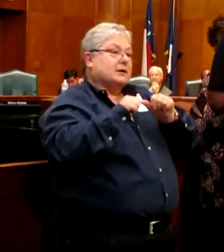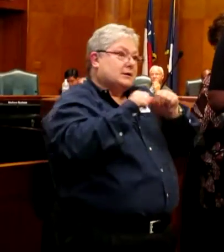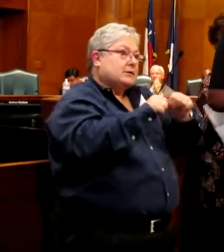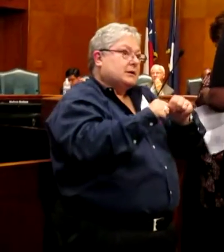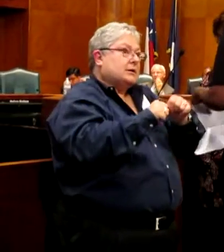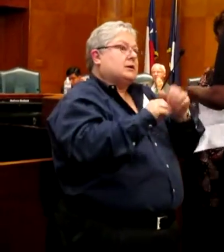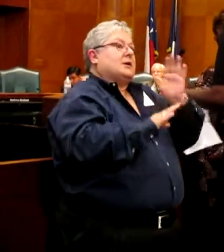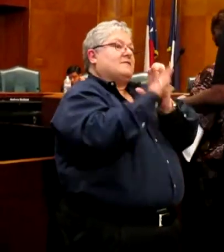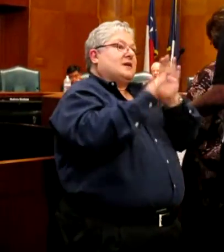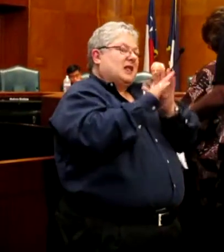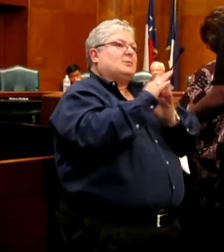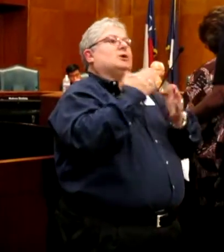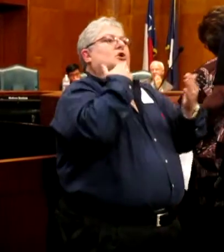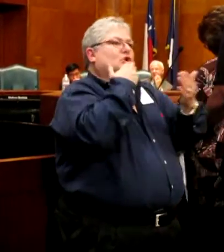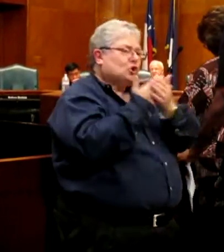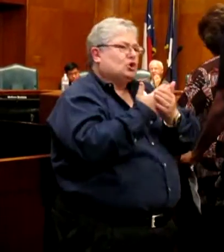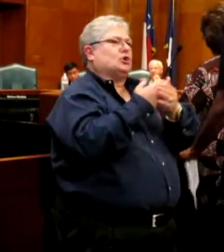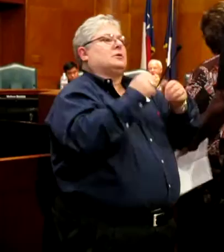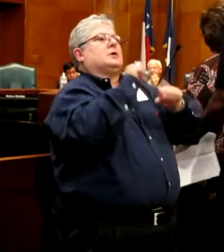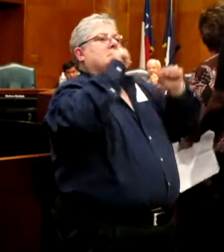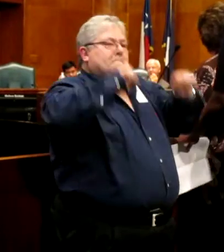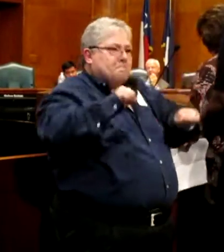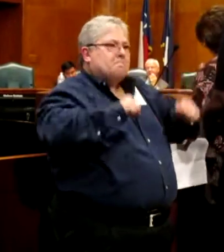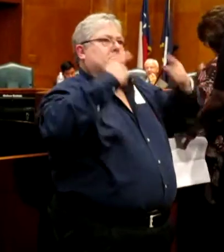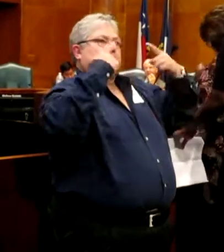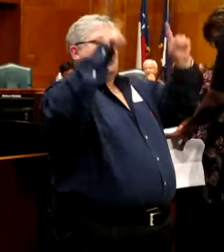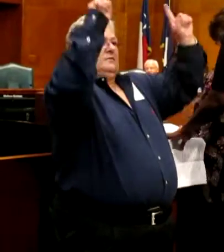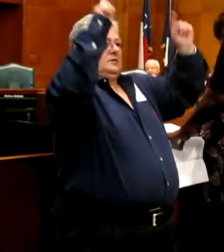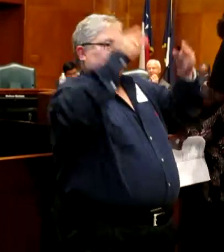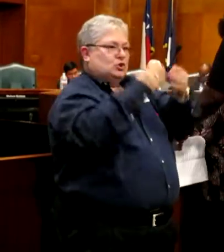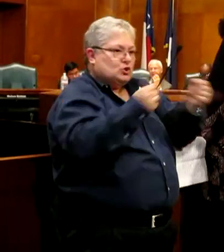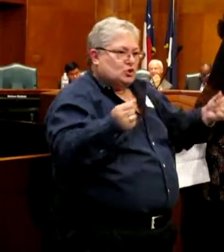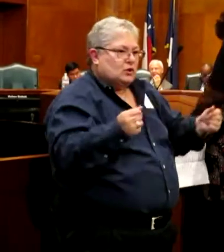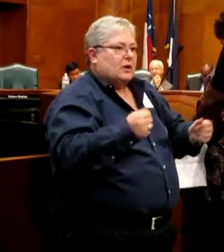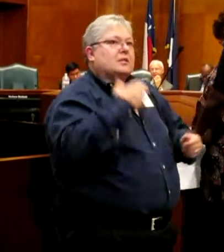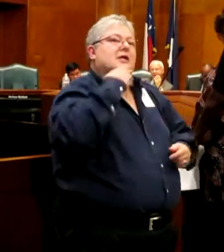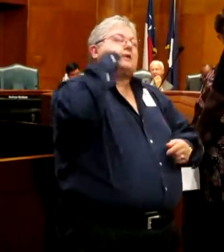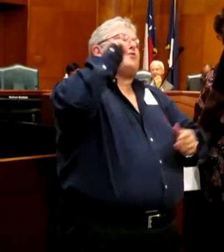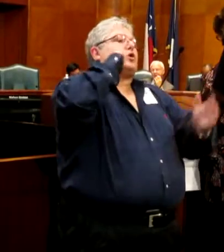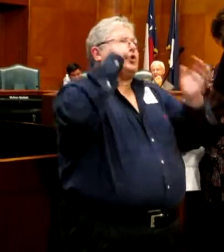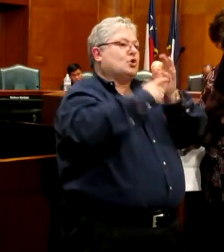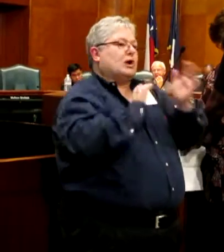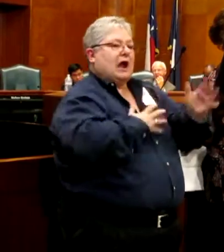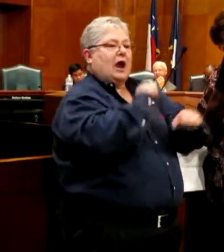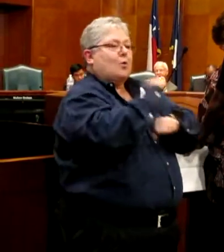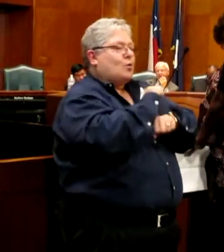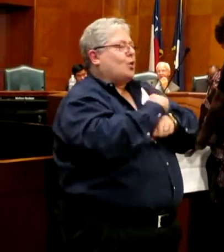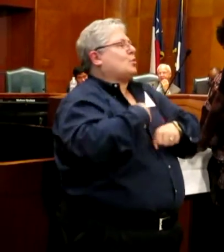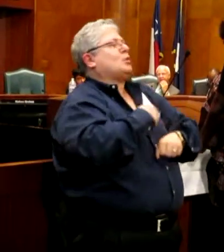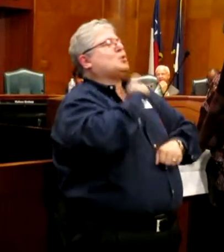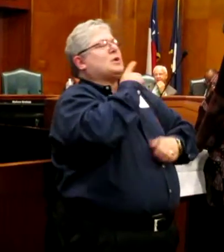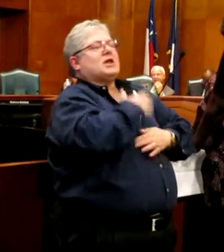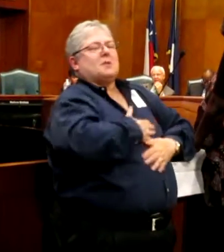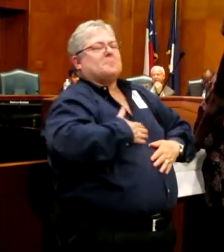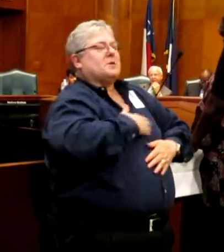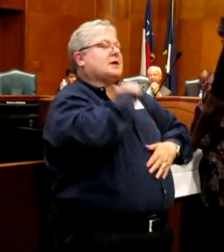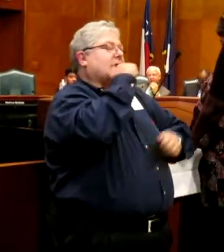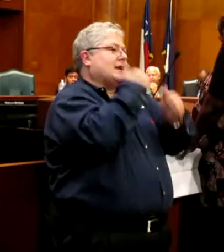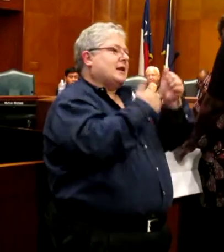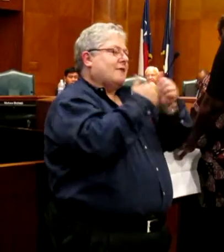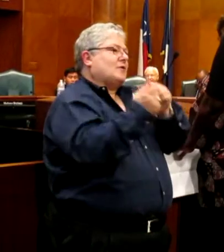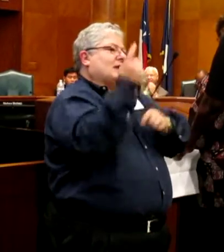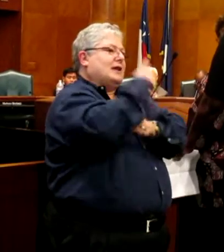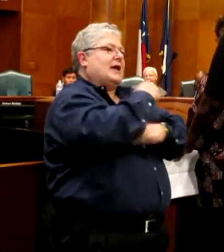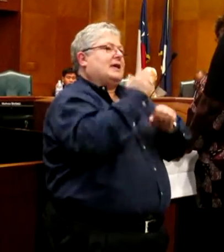solutions to serve those need. Thank you again for the acknowledgement of our work. It's greatly appreciated. It's not every day that you get